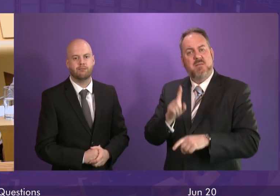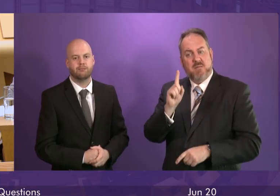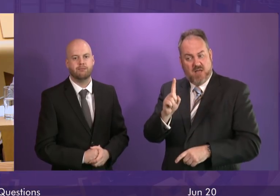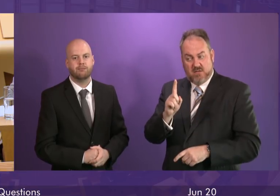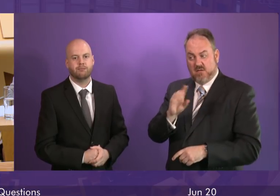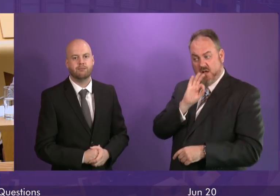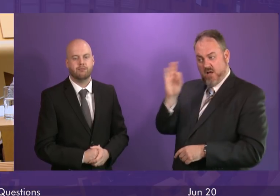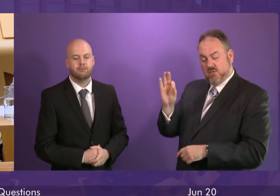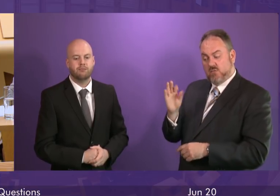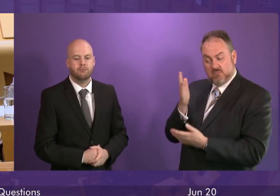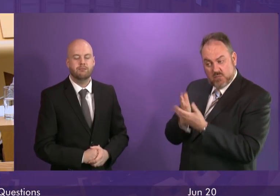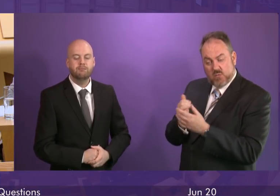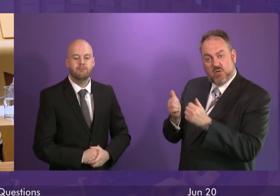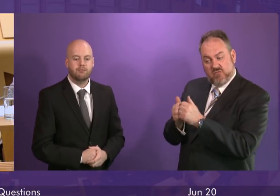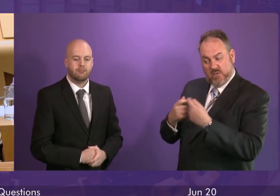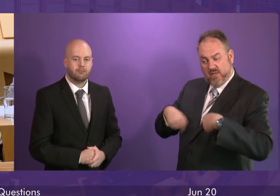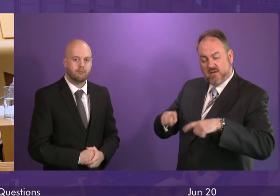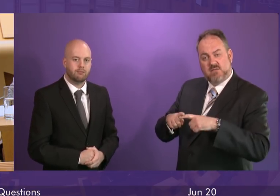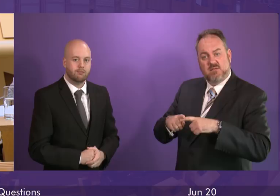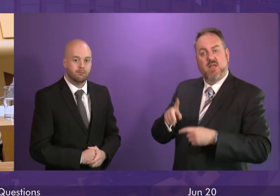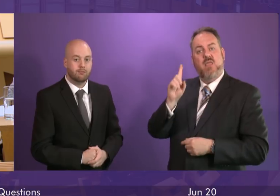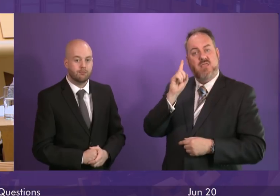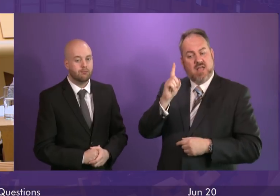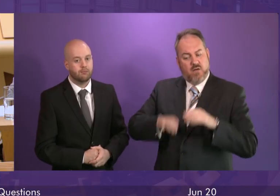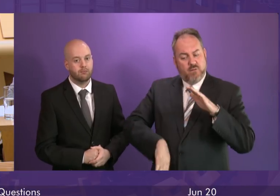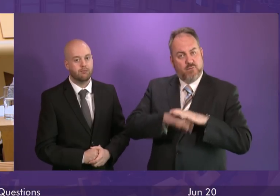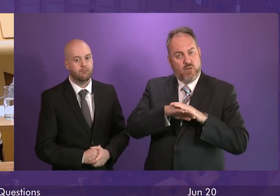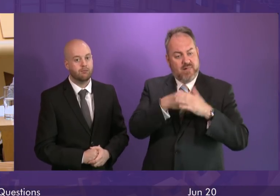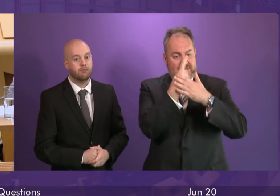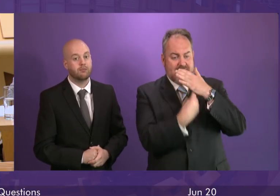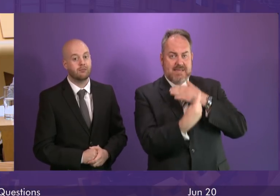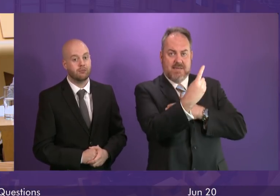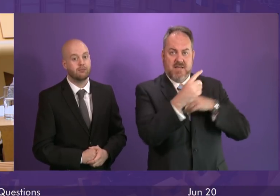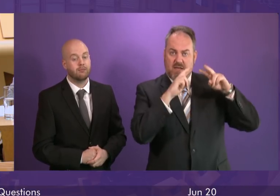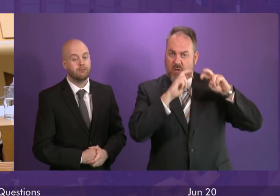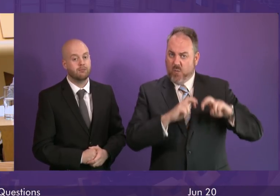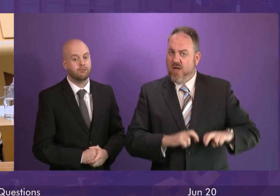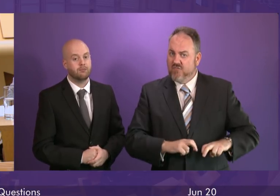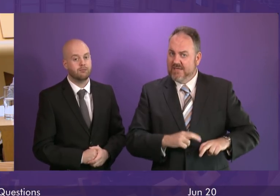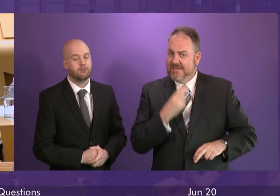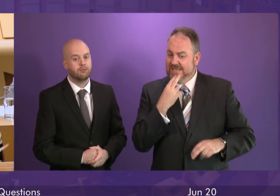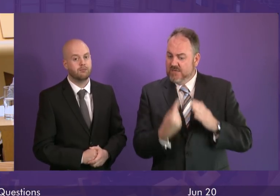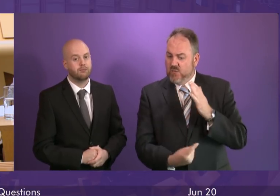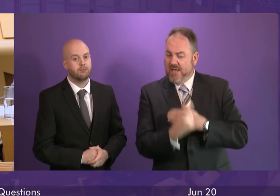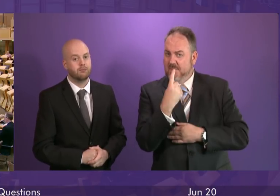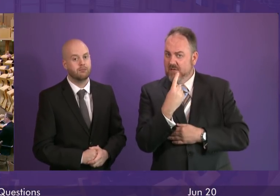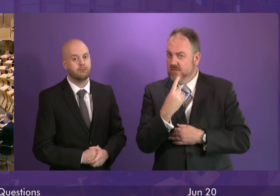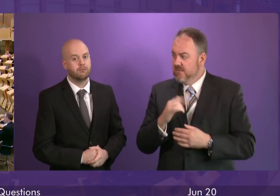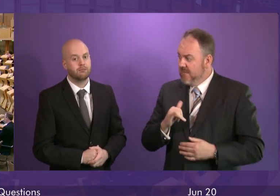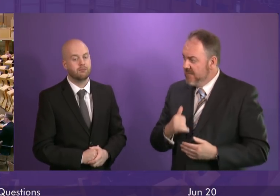agree with me and with the local community that a full independent inquiry may be required in order to help these excellent schools come back together?